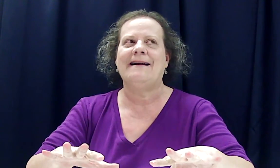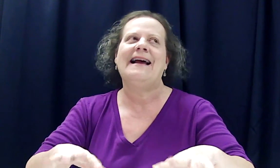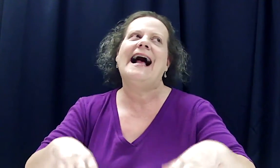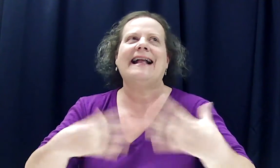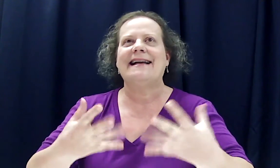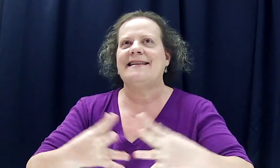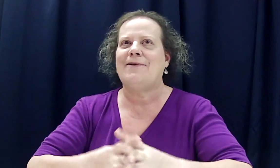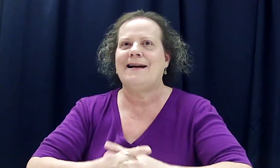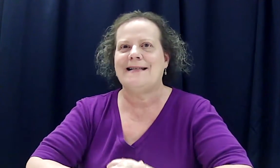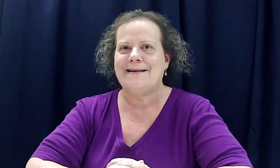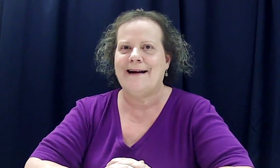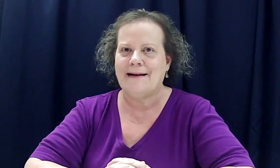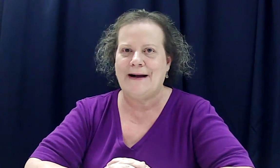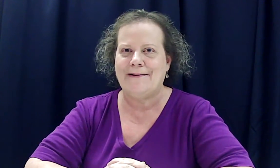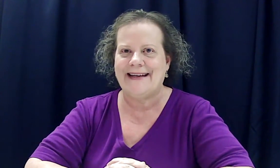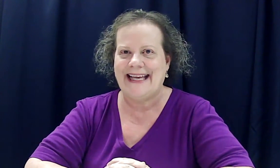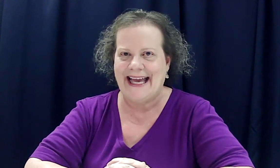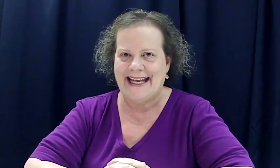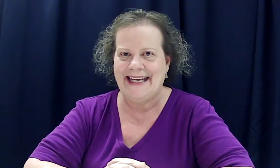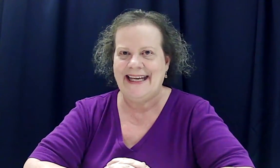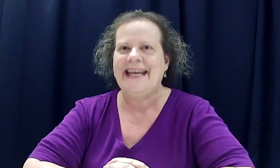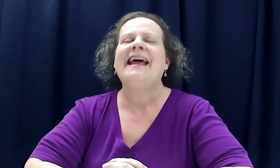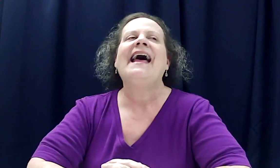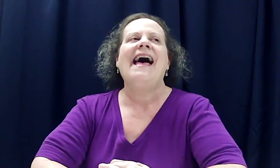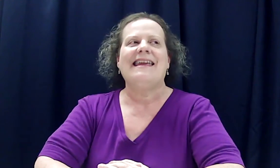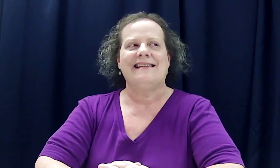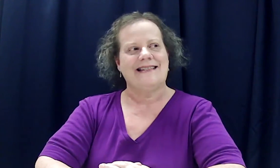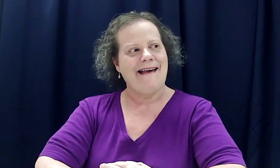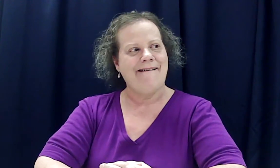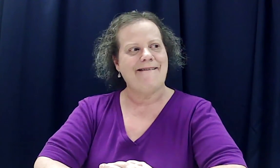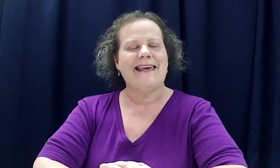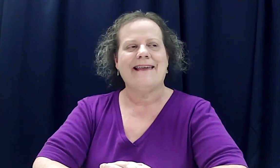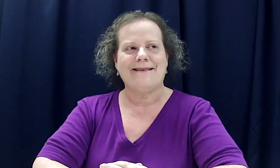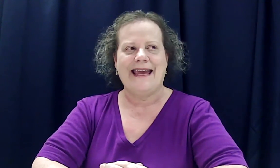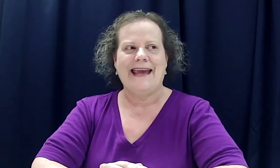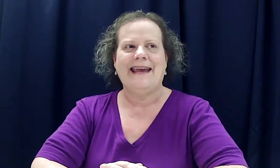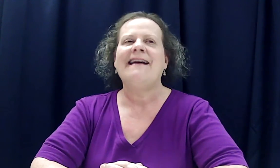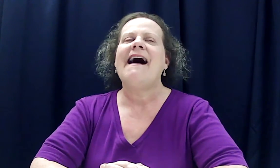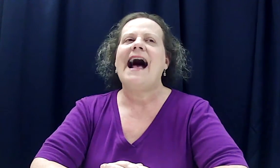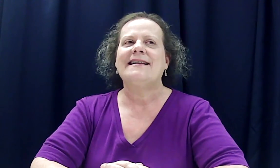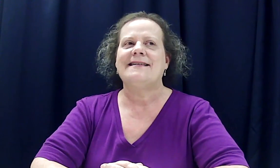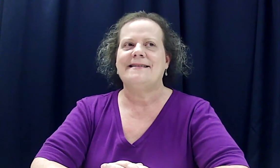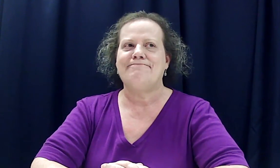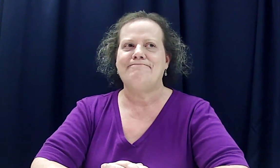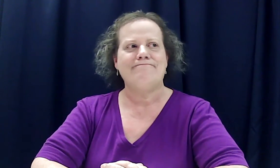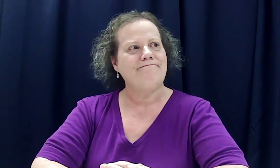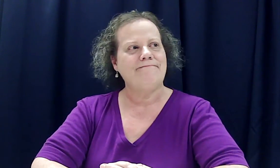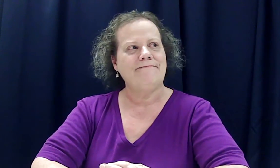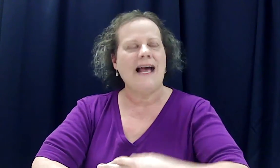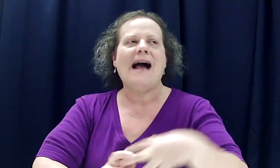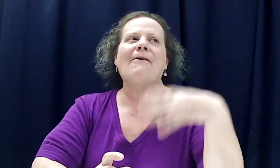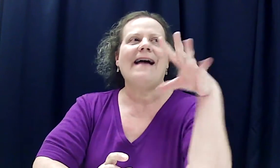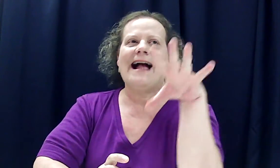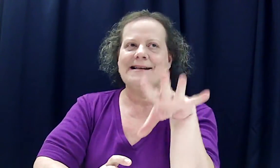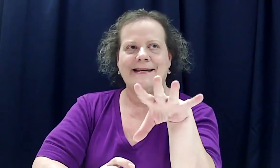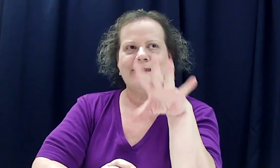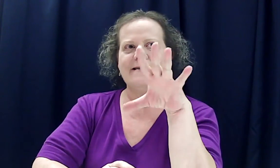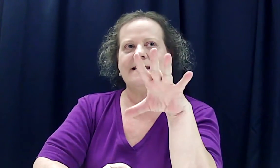I guess I wanted to talk about it again. And so the other day, I, well, actually there's this